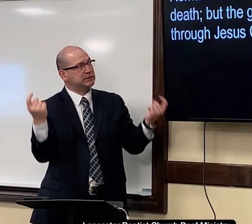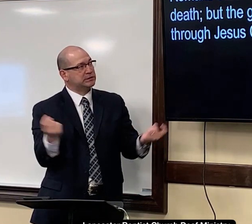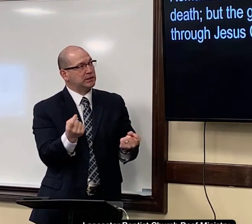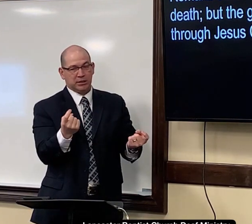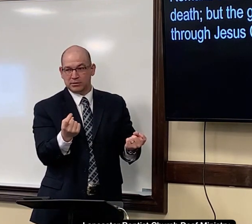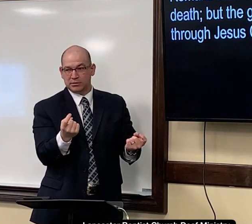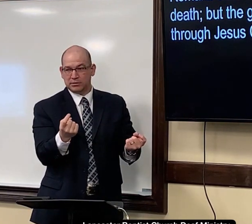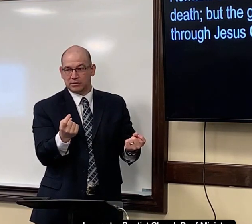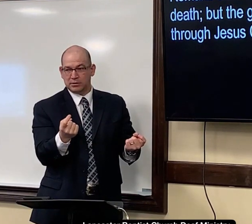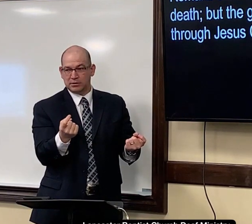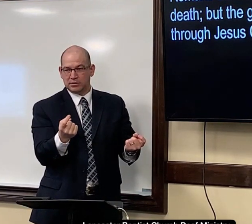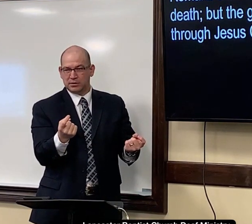sin.